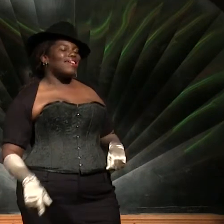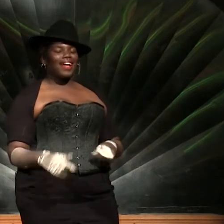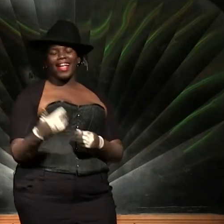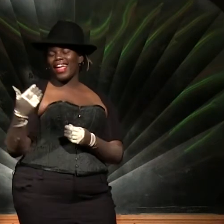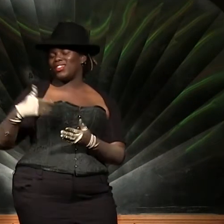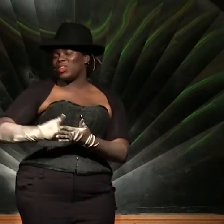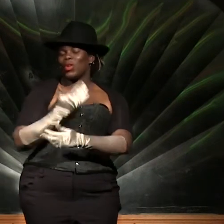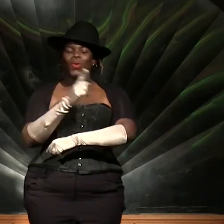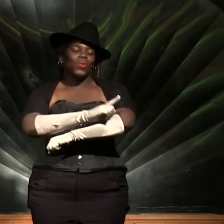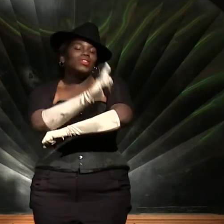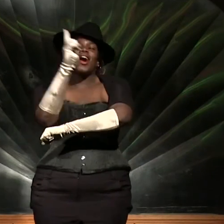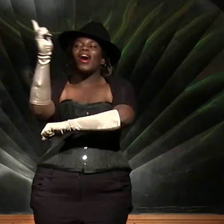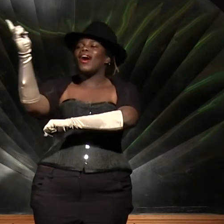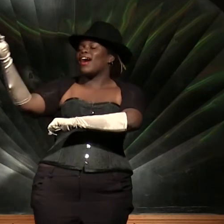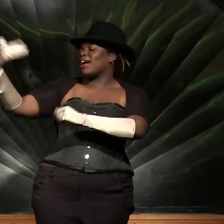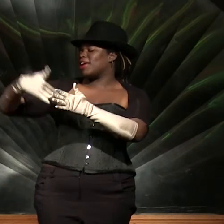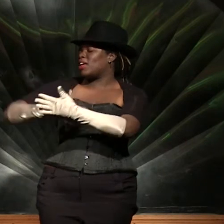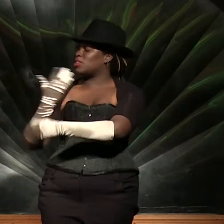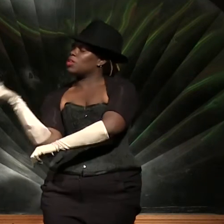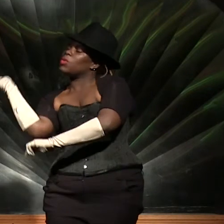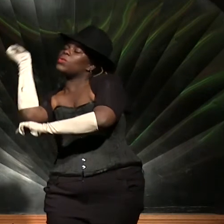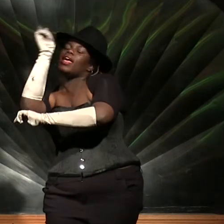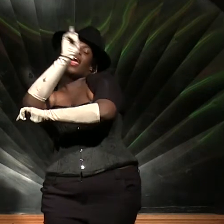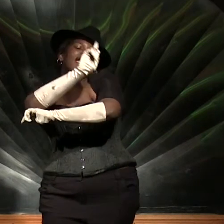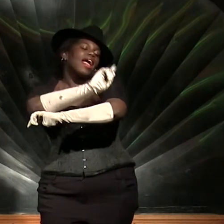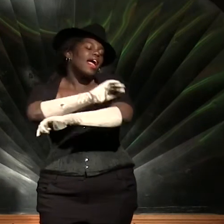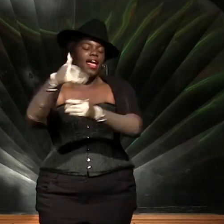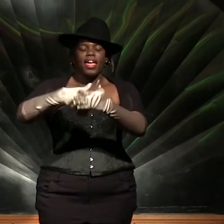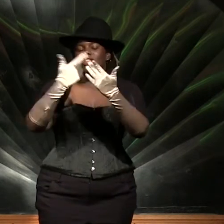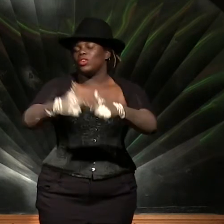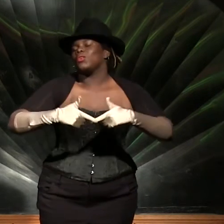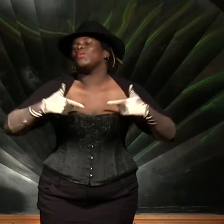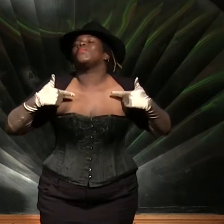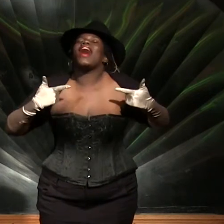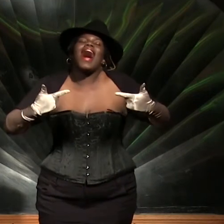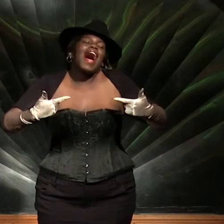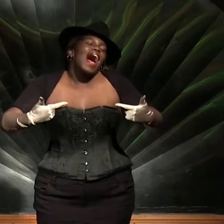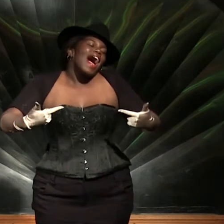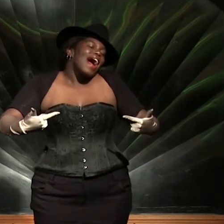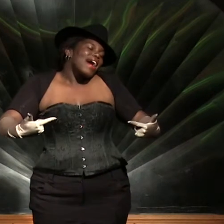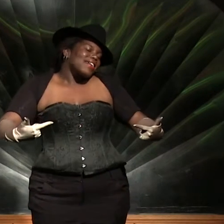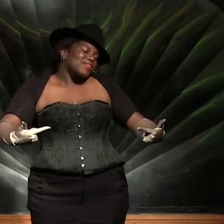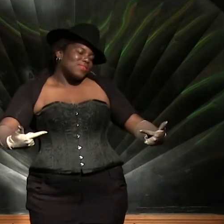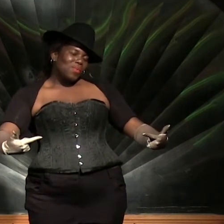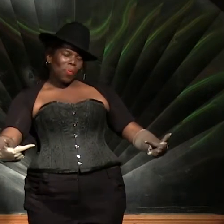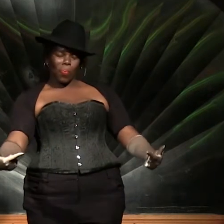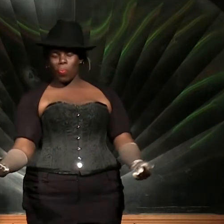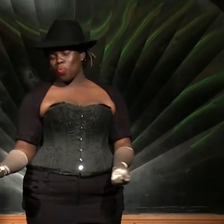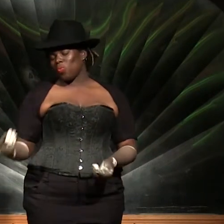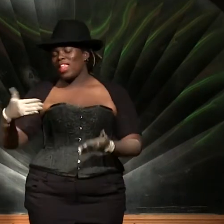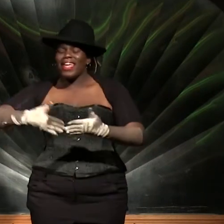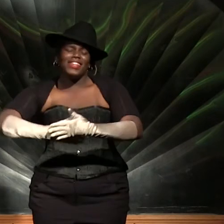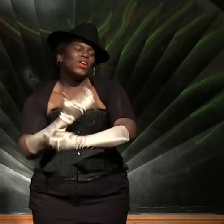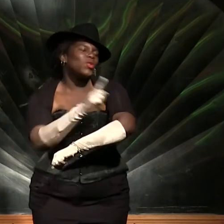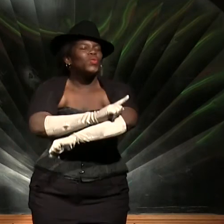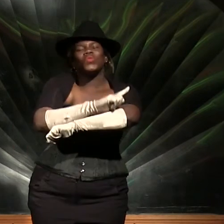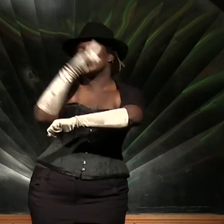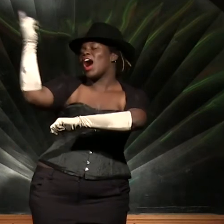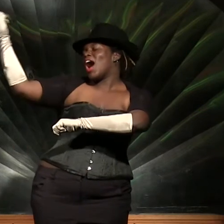It's a new dawn It's a new day It's a new life It's a new dawn